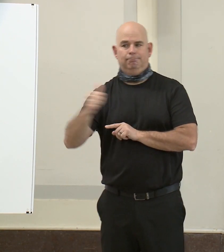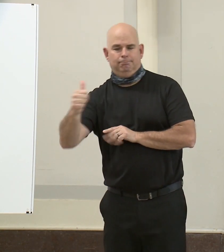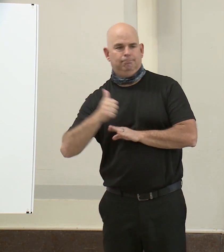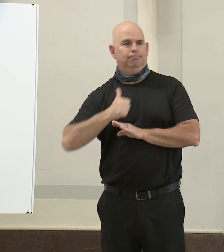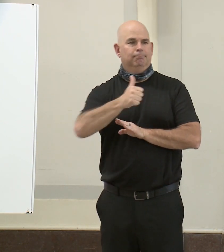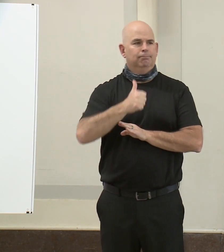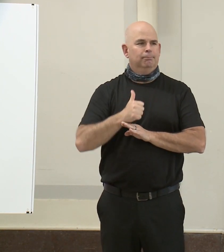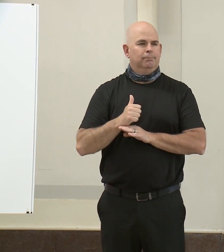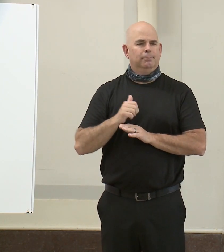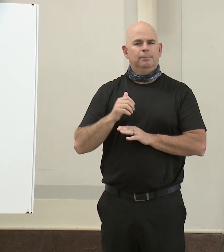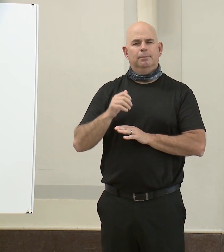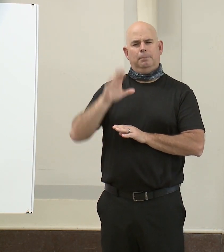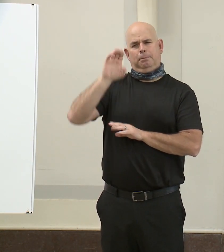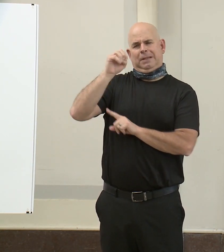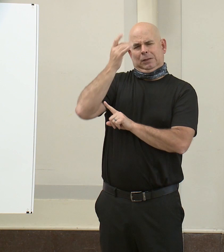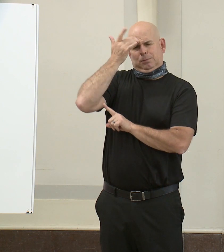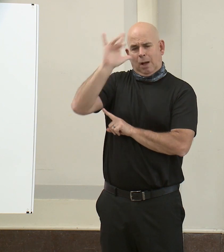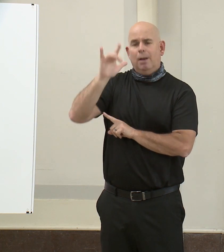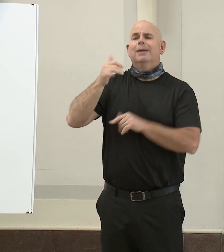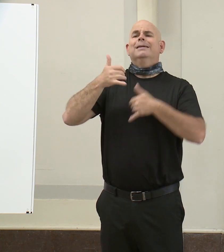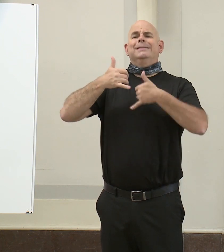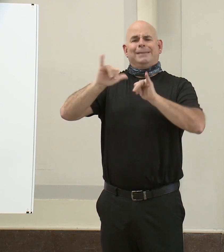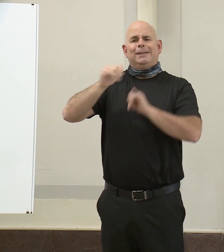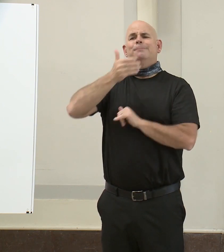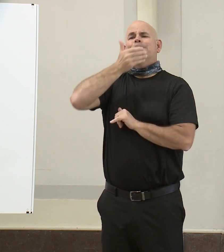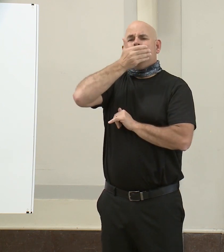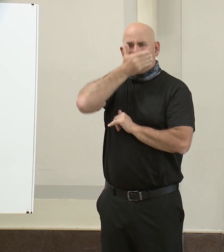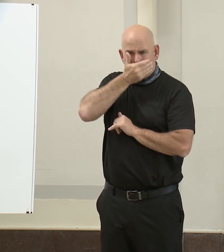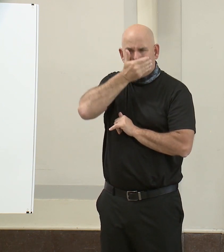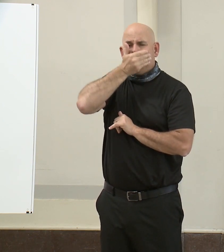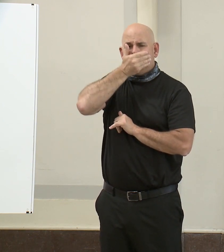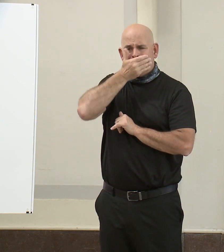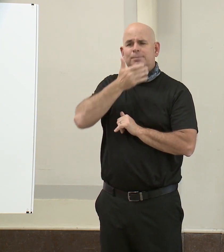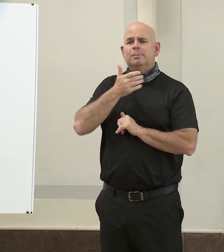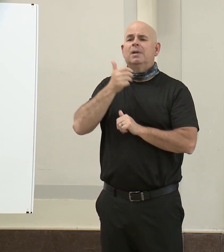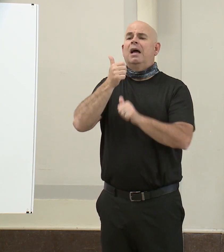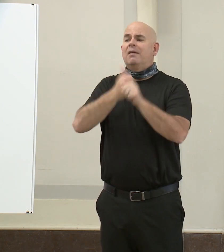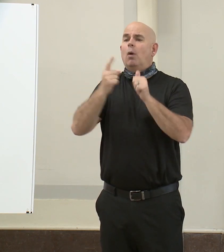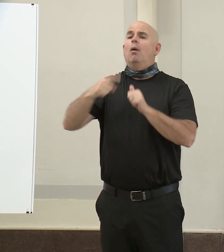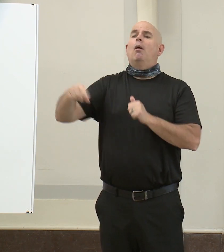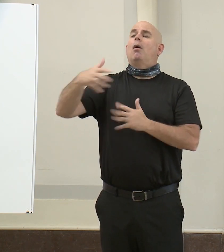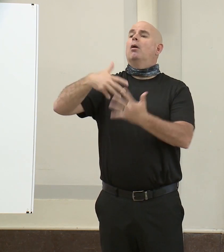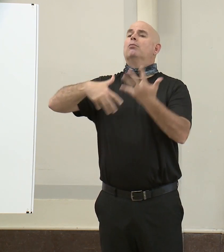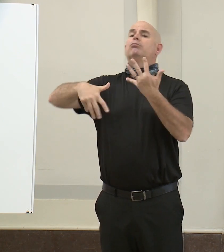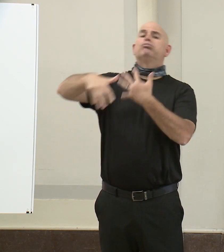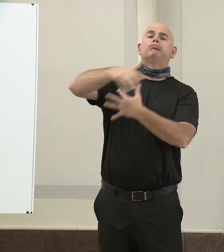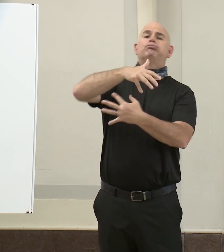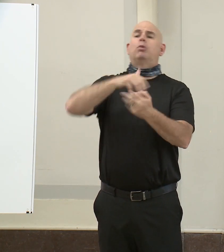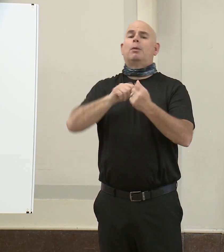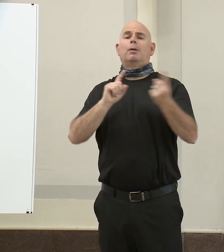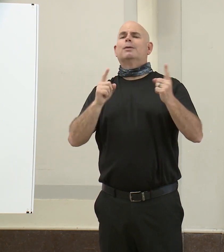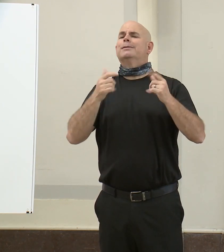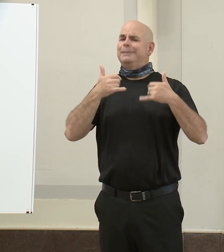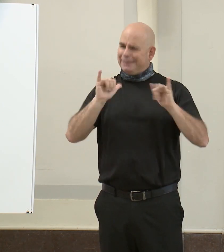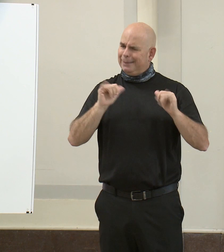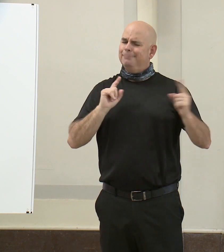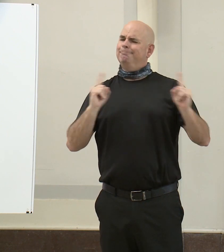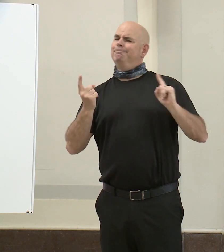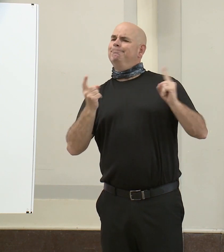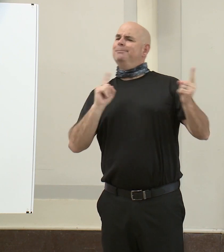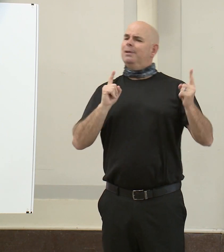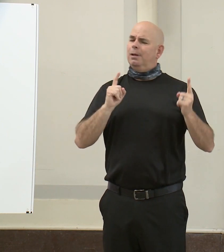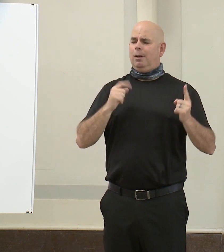This covering isn't for you. It is to protect everyone you come in contact with. It represents that you care about your fellow